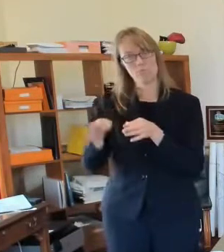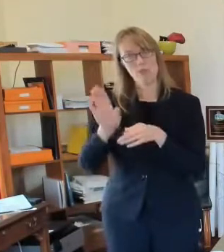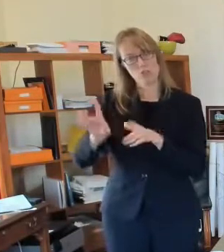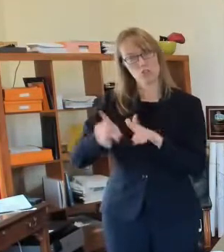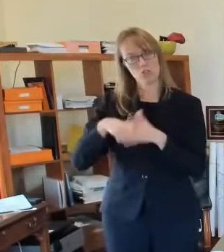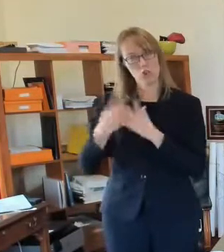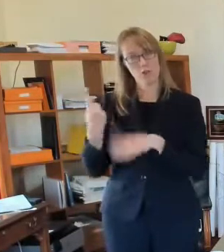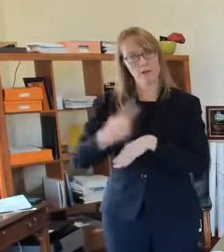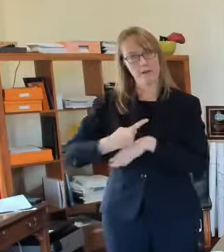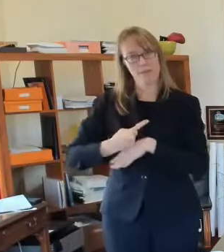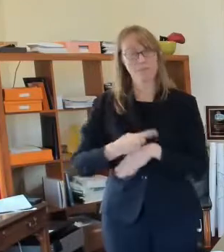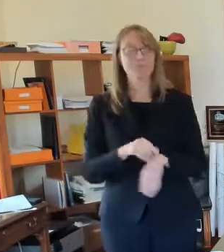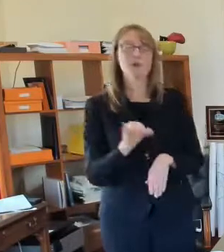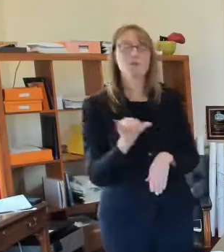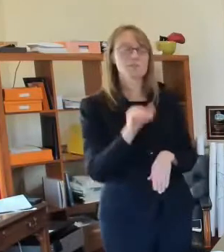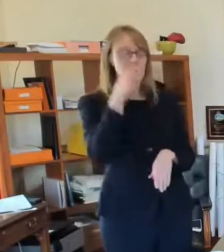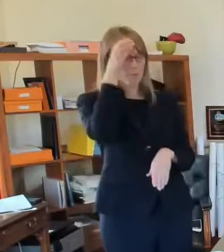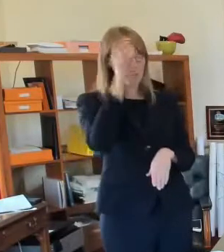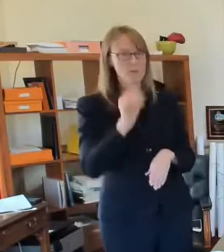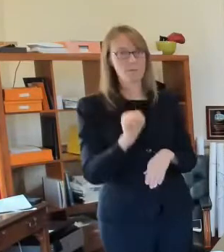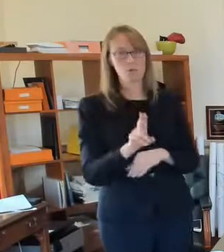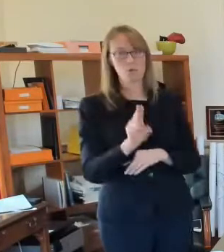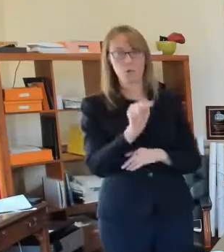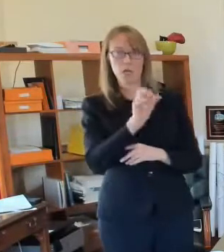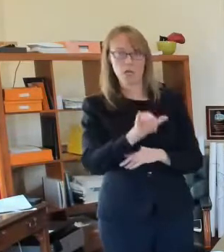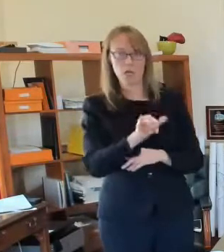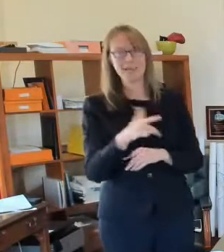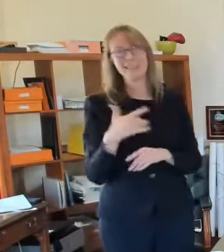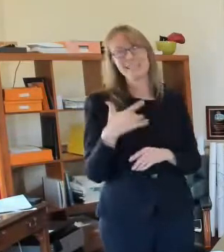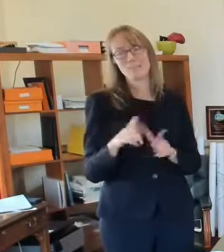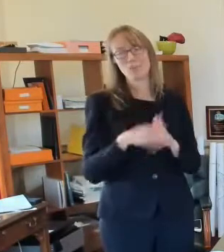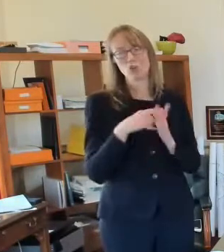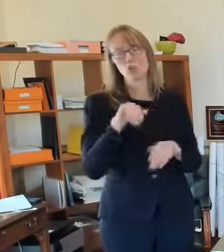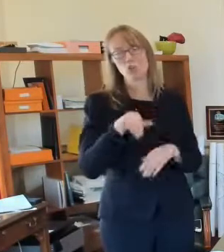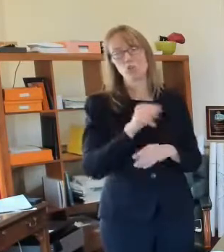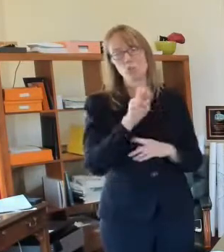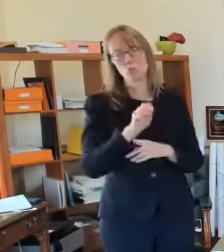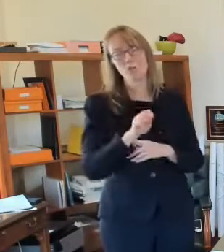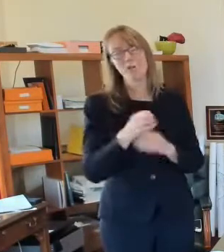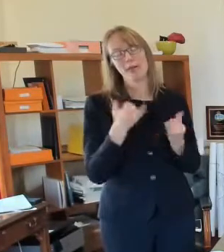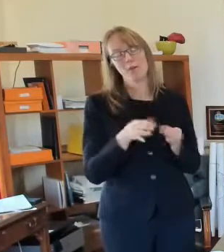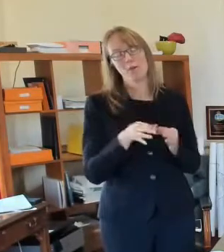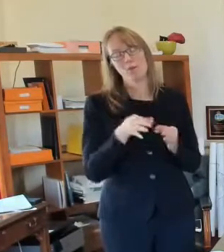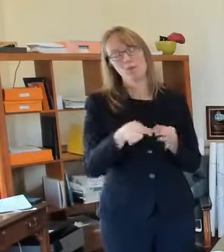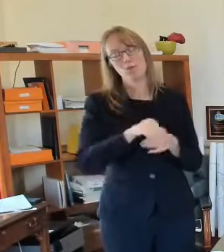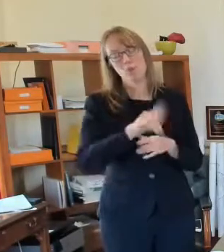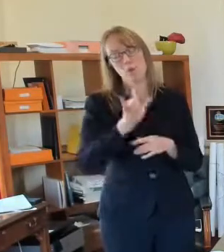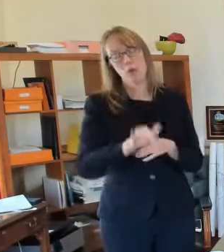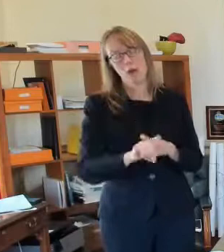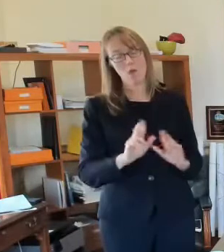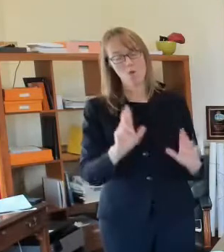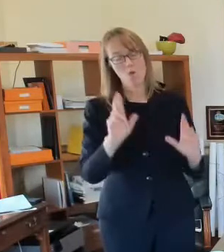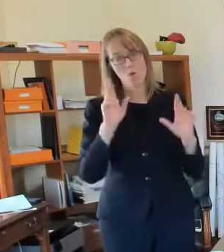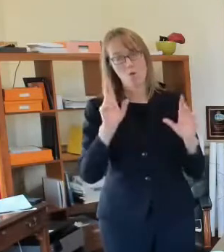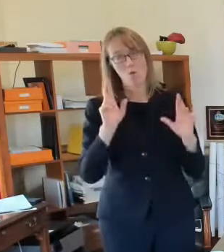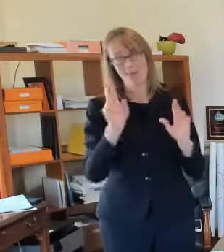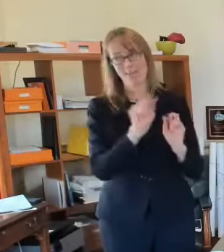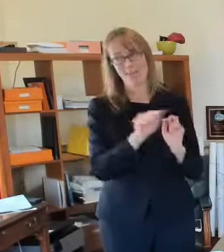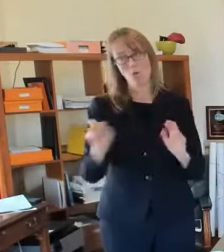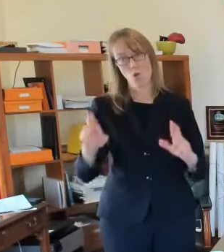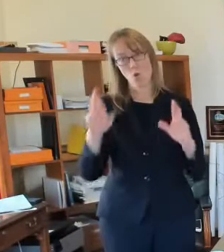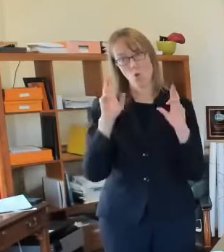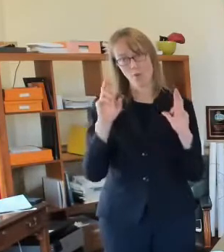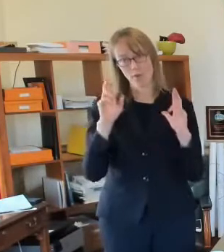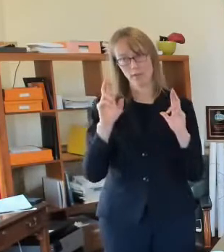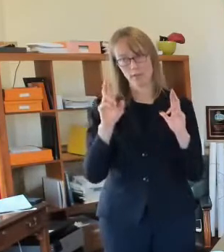oh the second or third week of june they're delaying that until the middle of july in the hopes that by then we